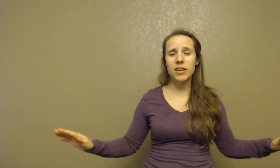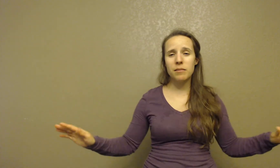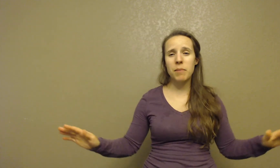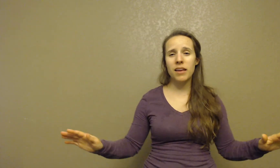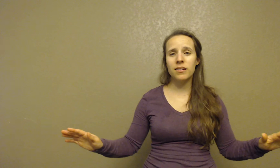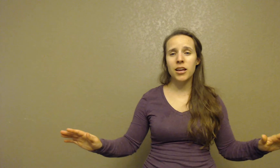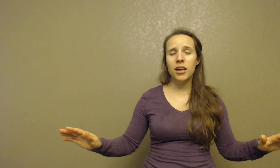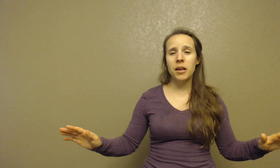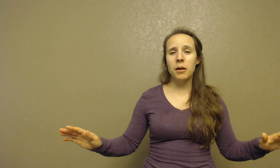everything's a mess.